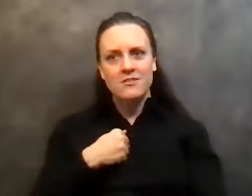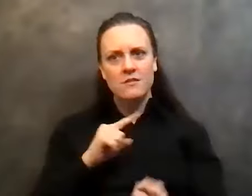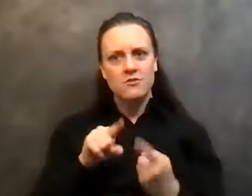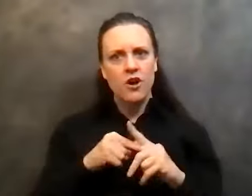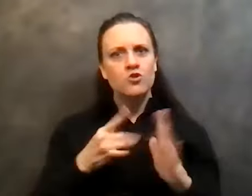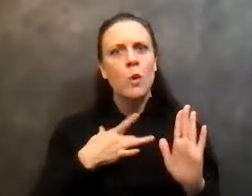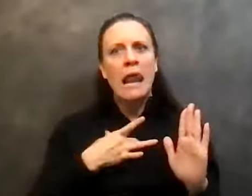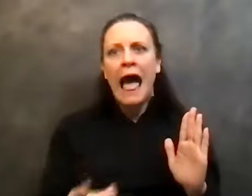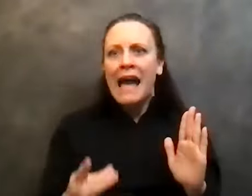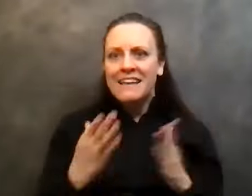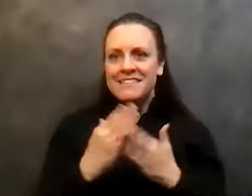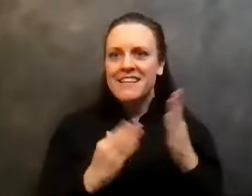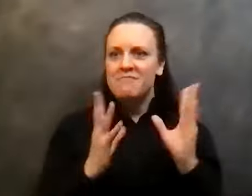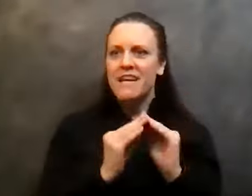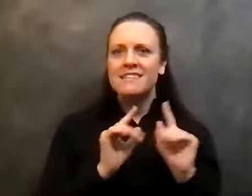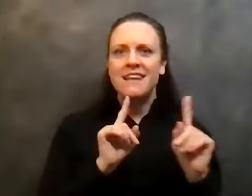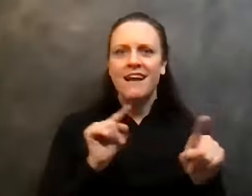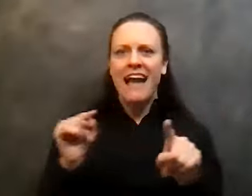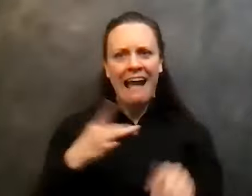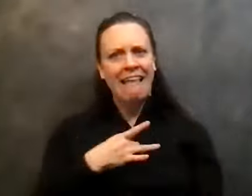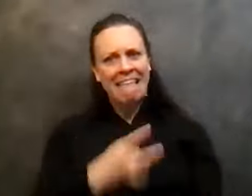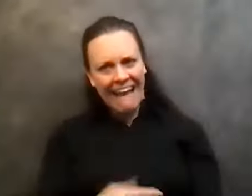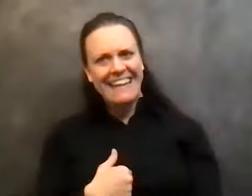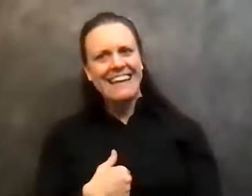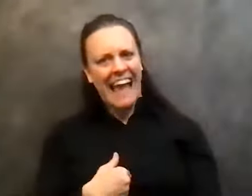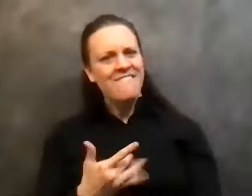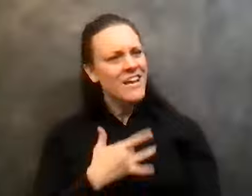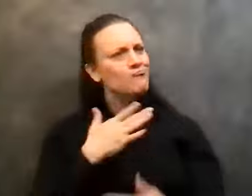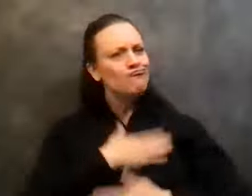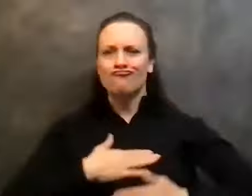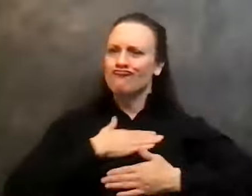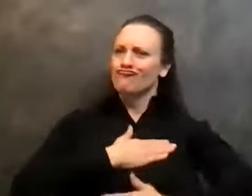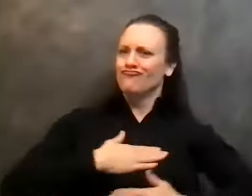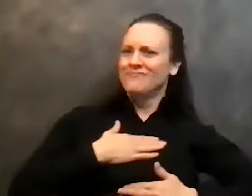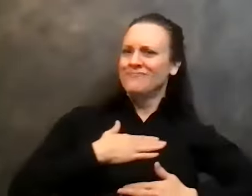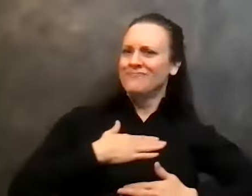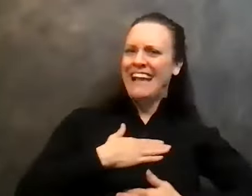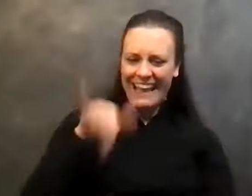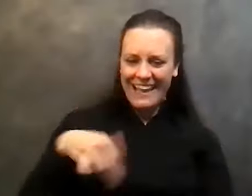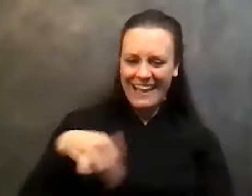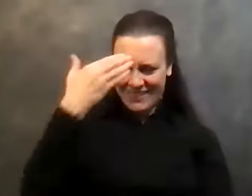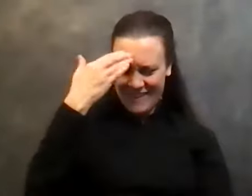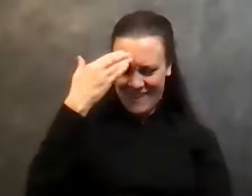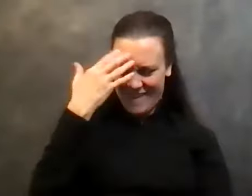meetings that I went to, you know, found them kind of entertaining. You know how we are, we can be entertaining.